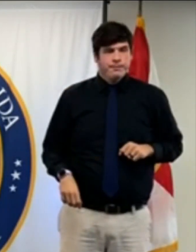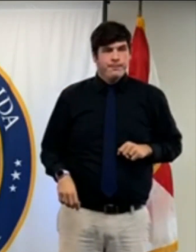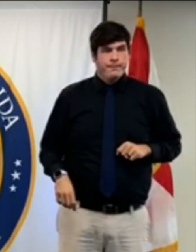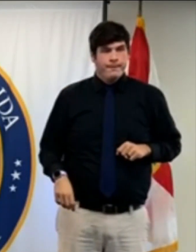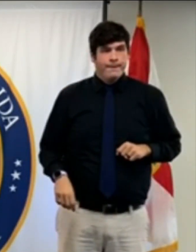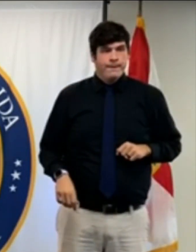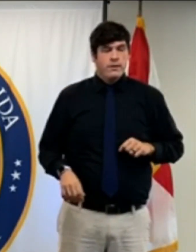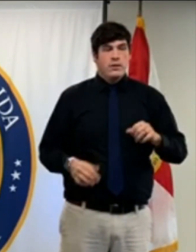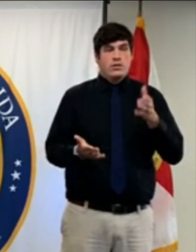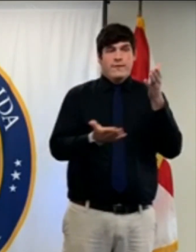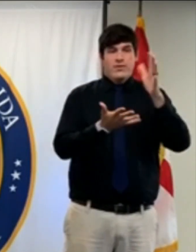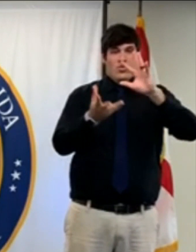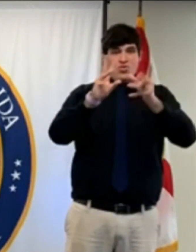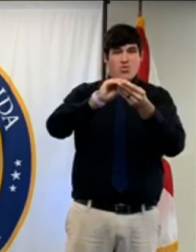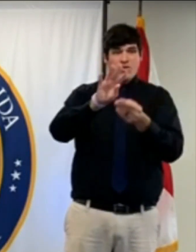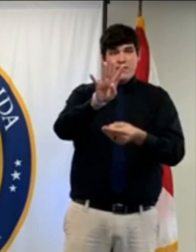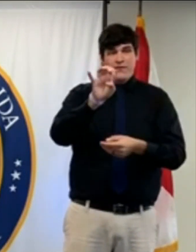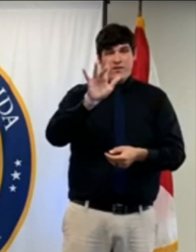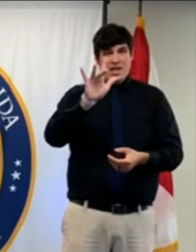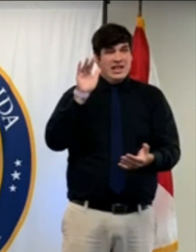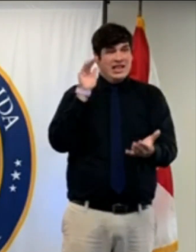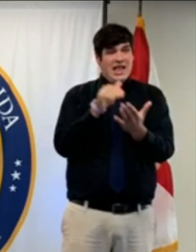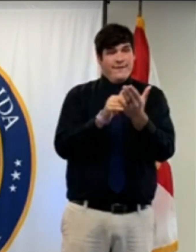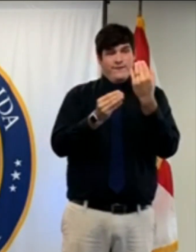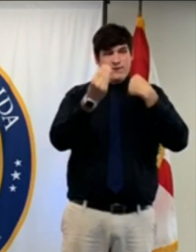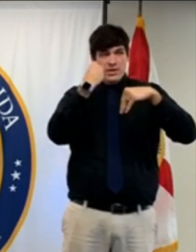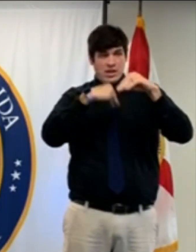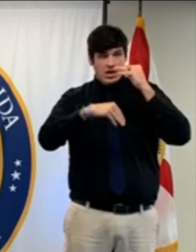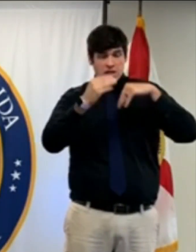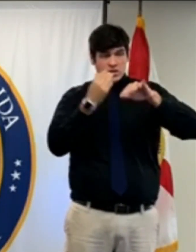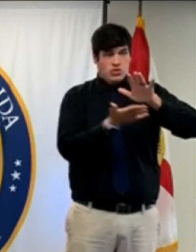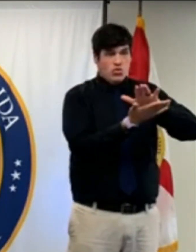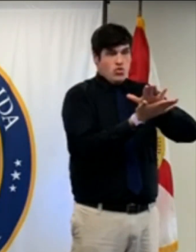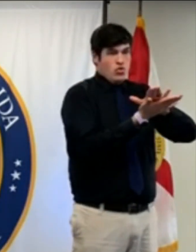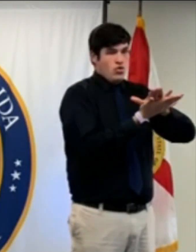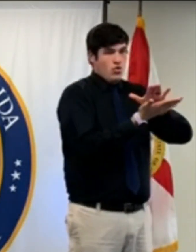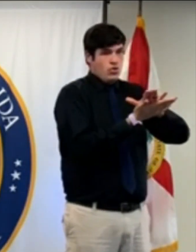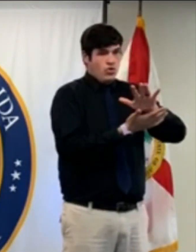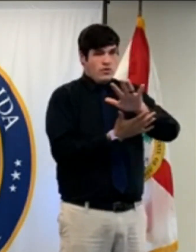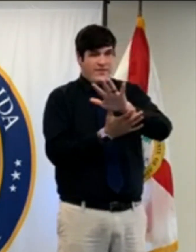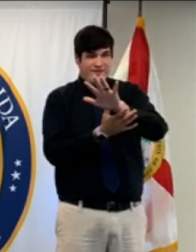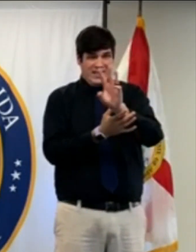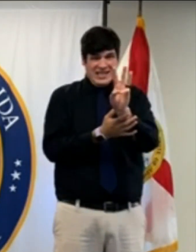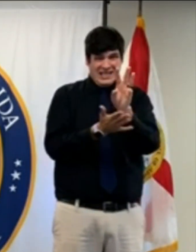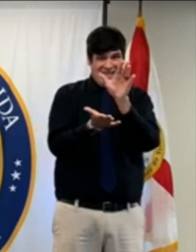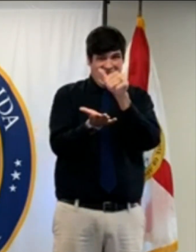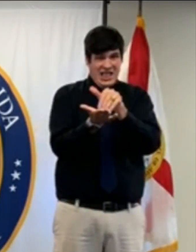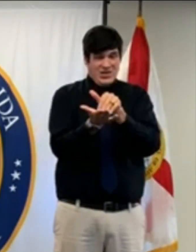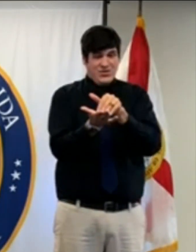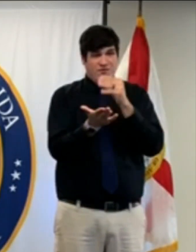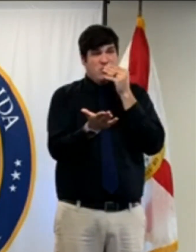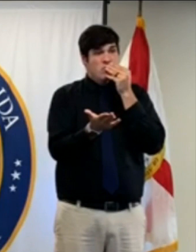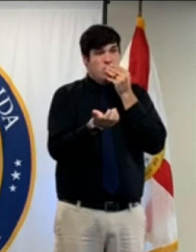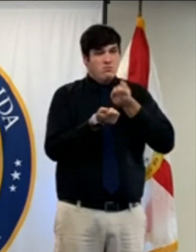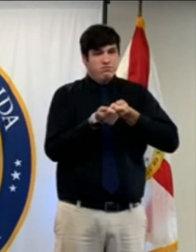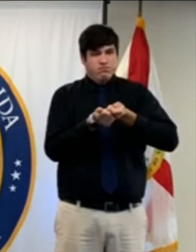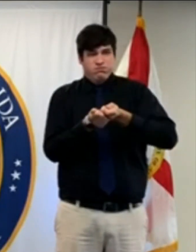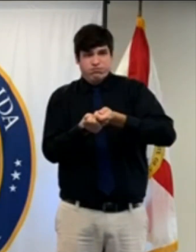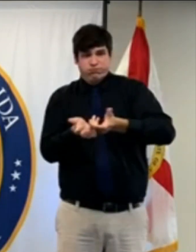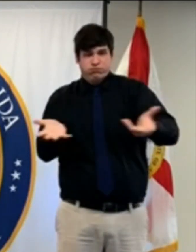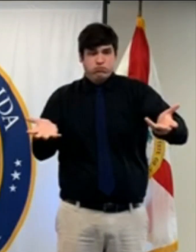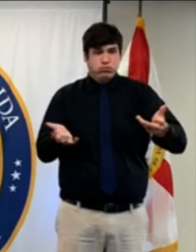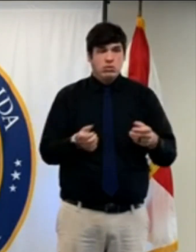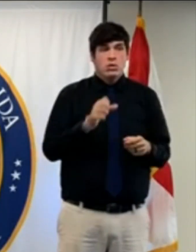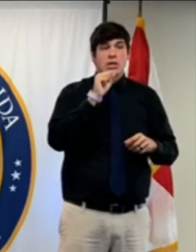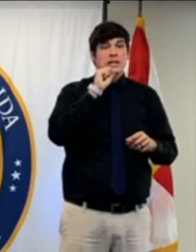for their feeding program, have served over 56,000 meals. And our senior centers, feeding our valuable seniors,